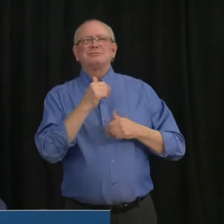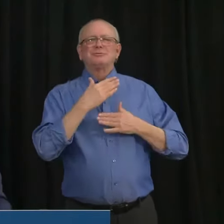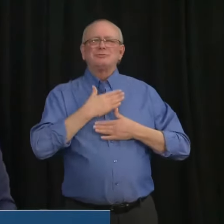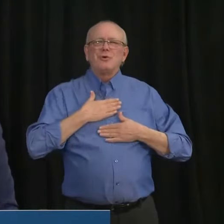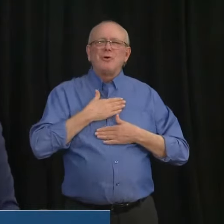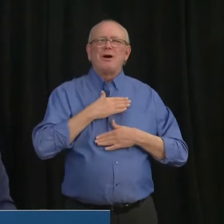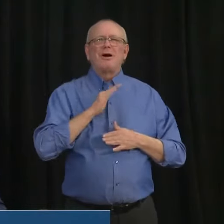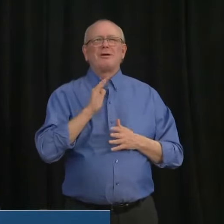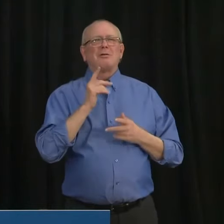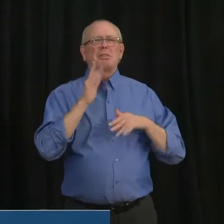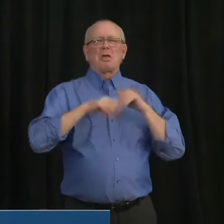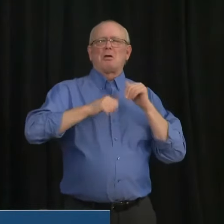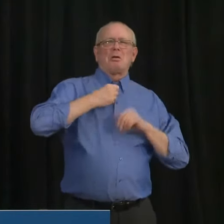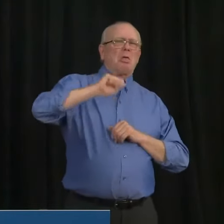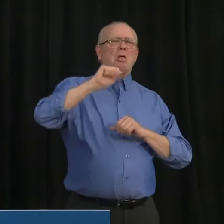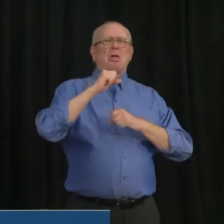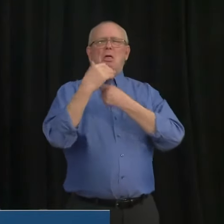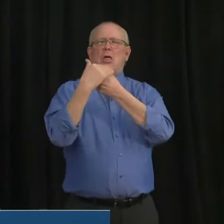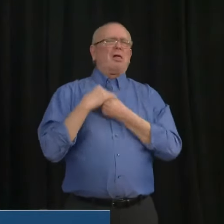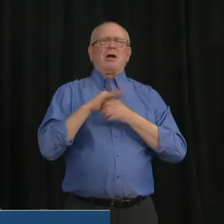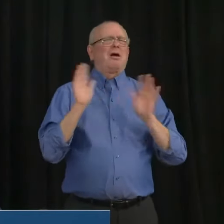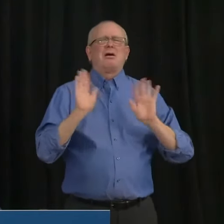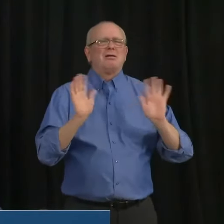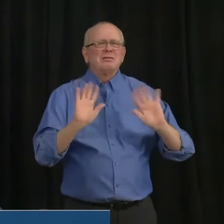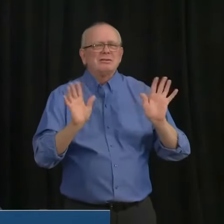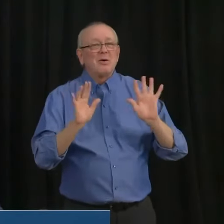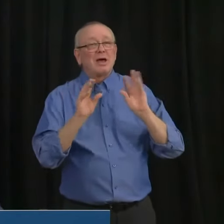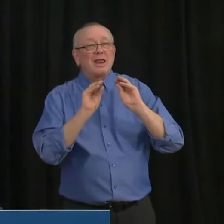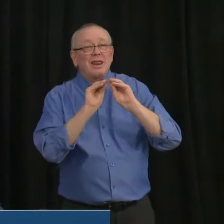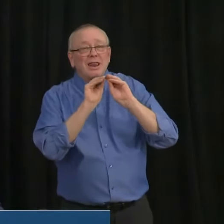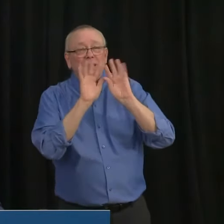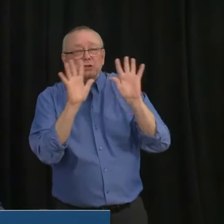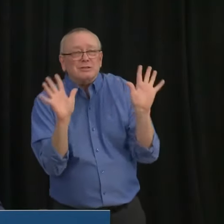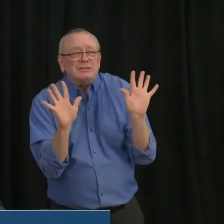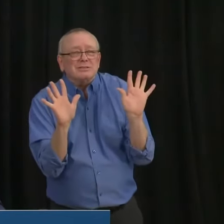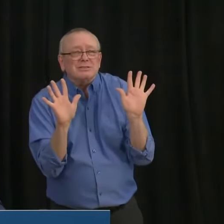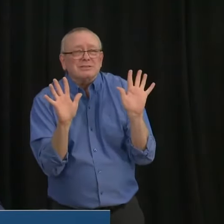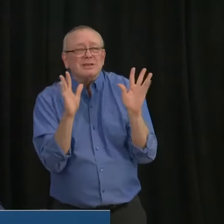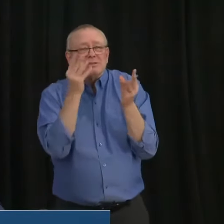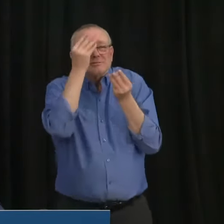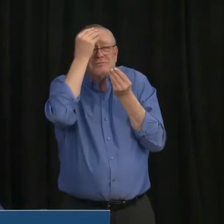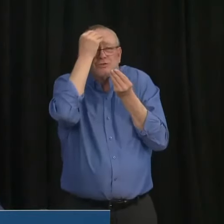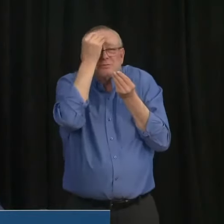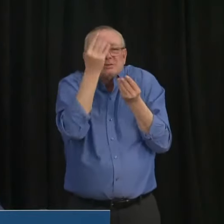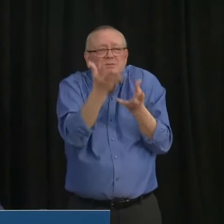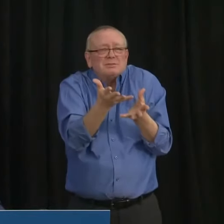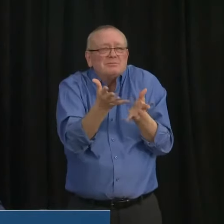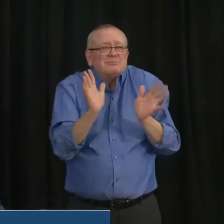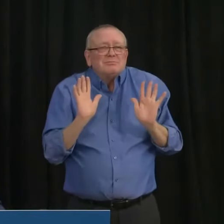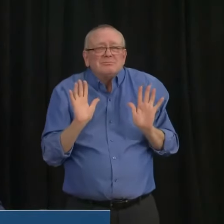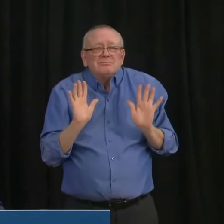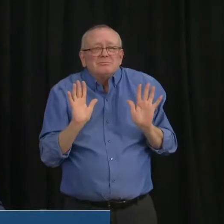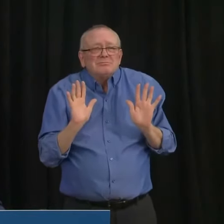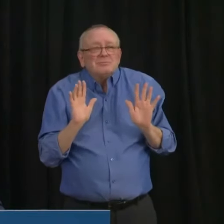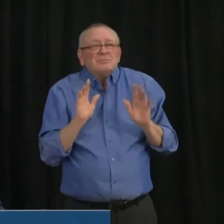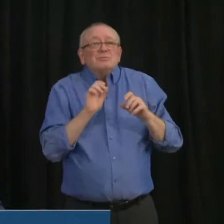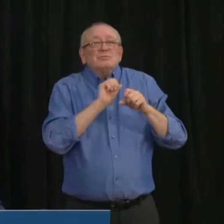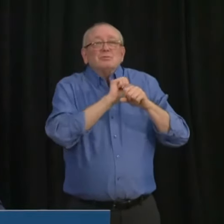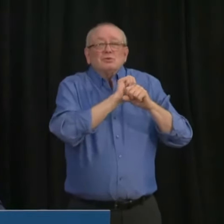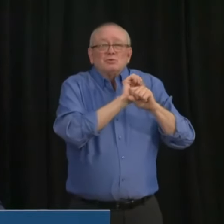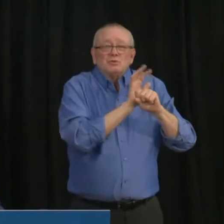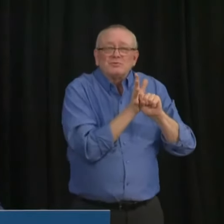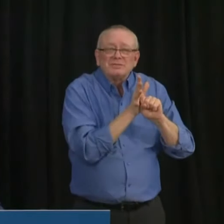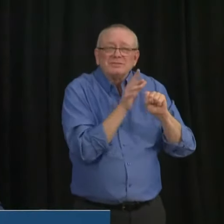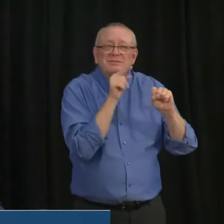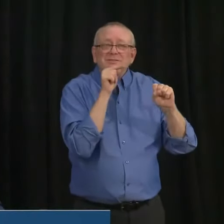this is really clear, the message we're sending today, which is, uh, uh, if you're